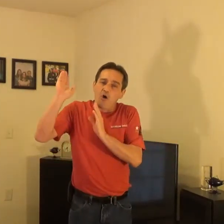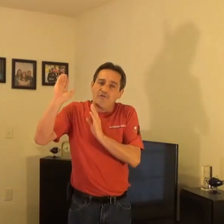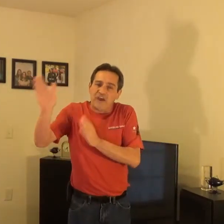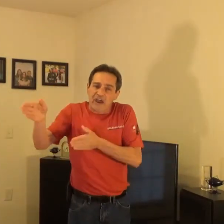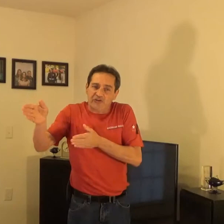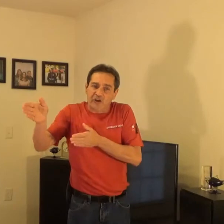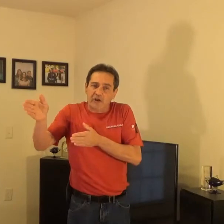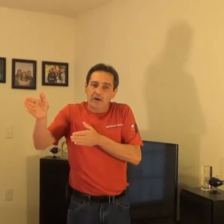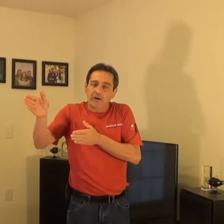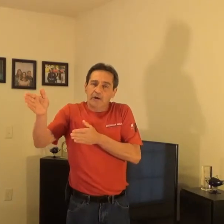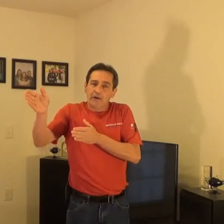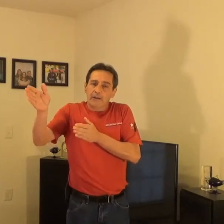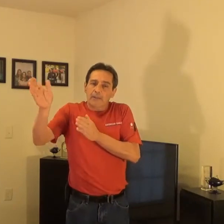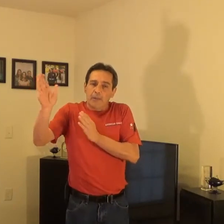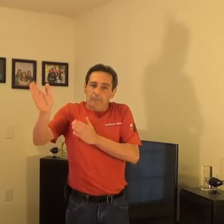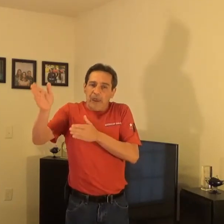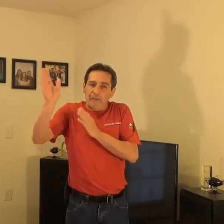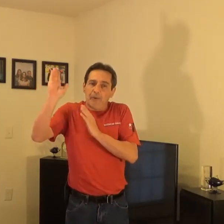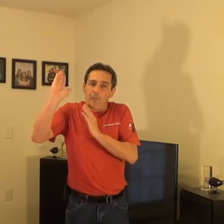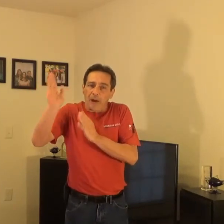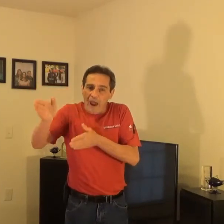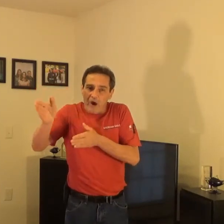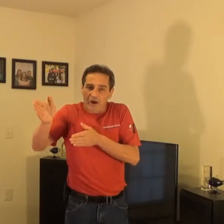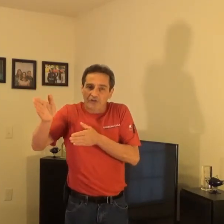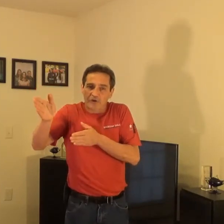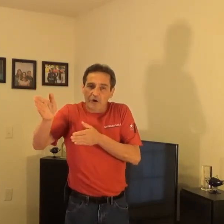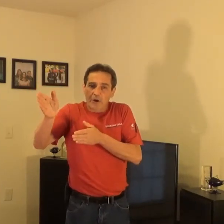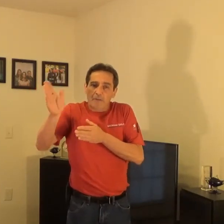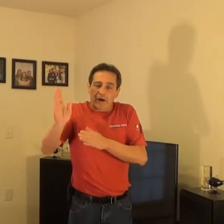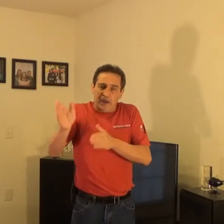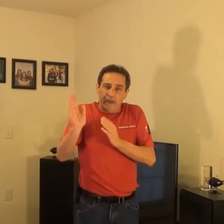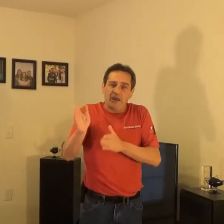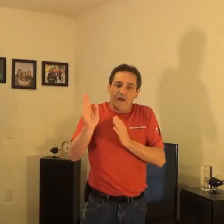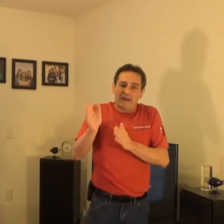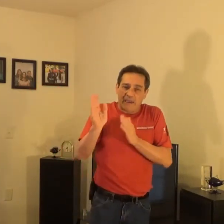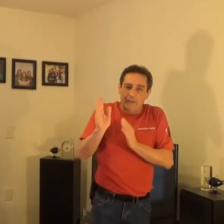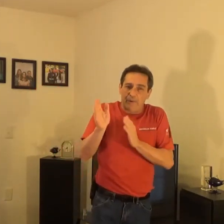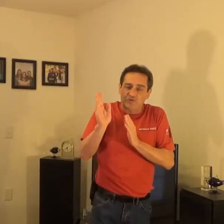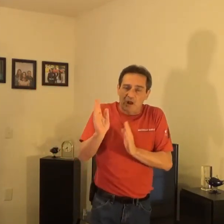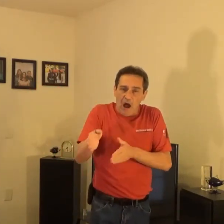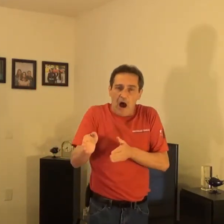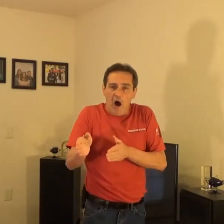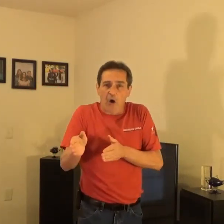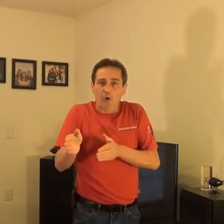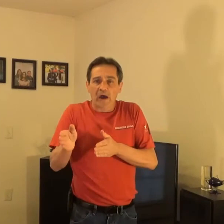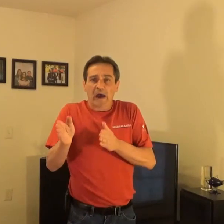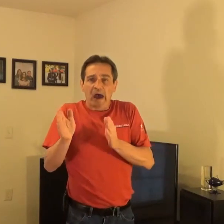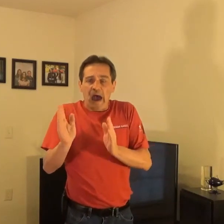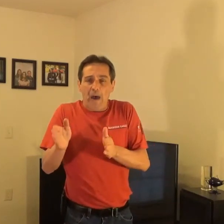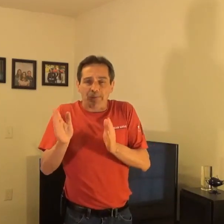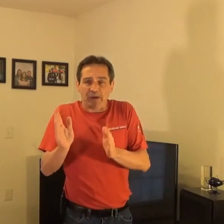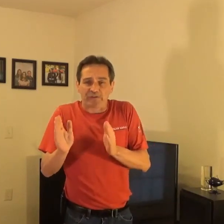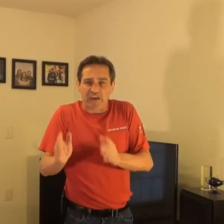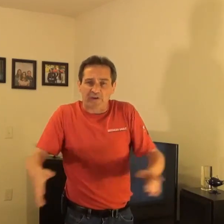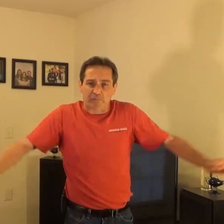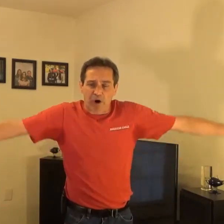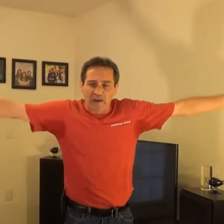vision, the people perish. But he that keepeth the law happy as he is. Praise